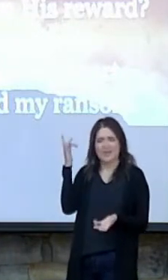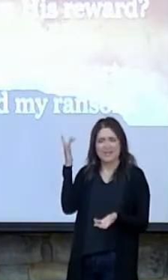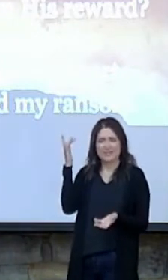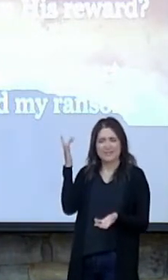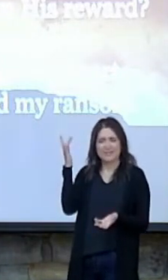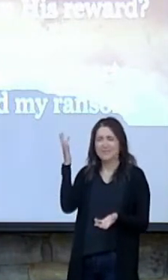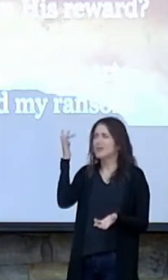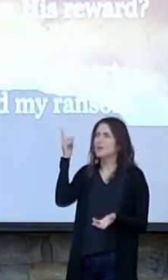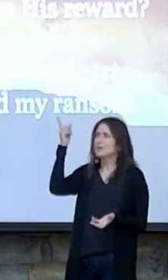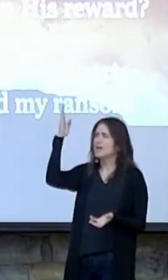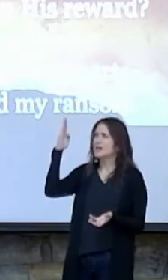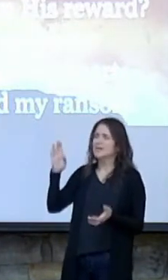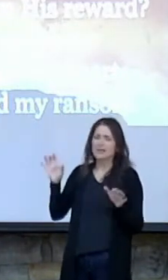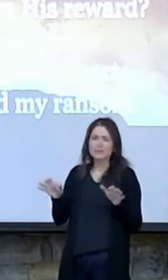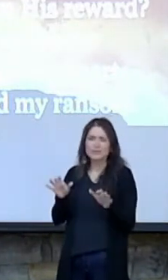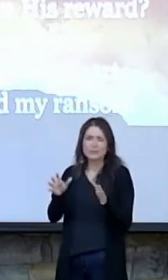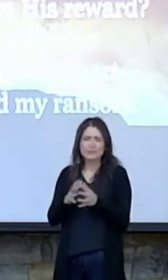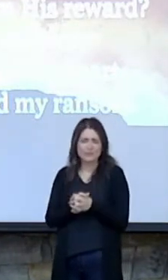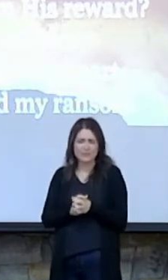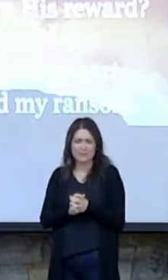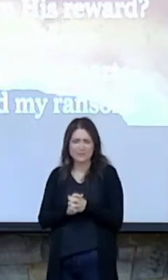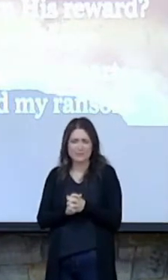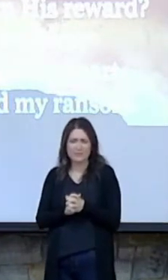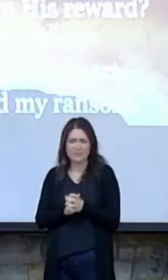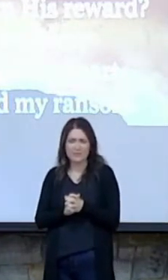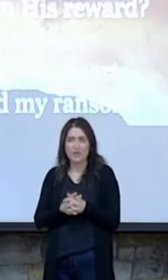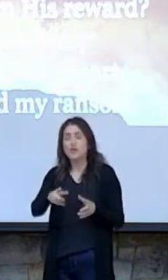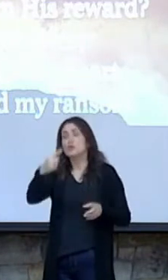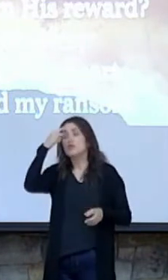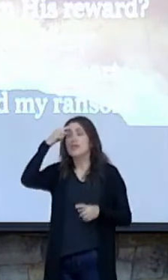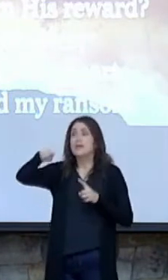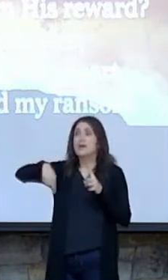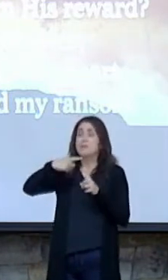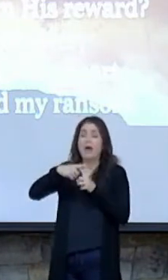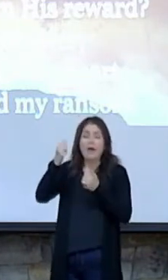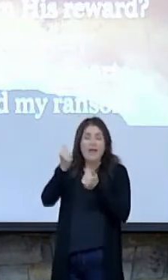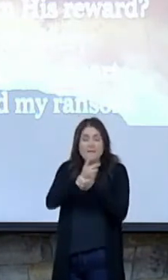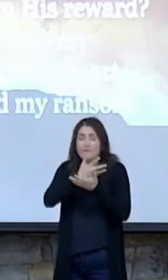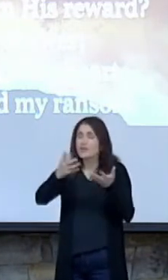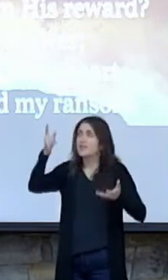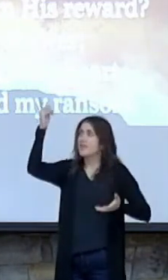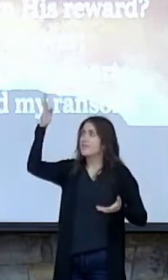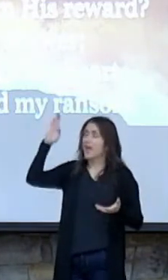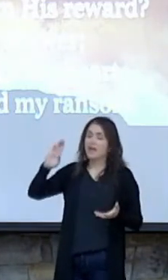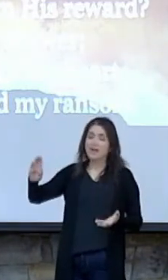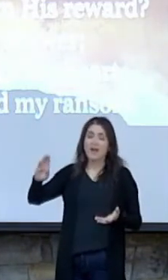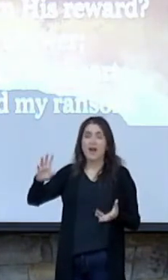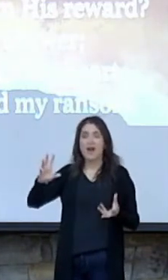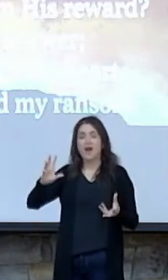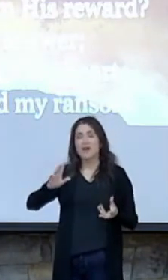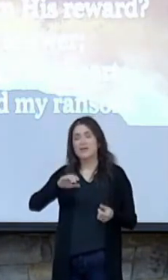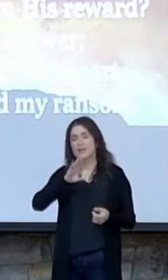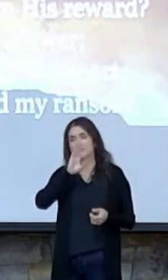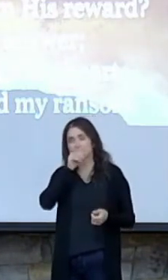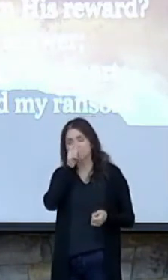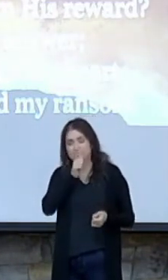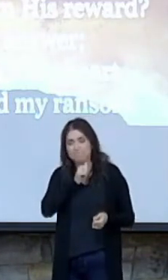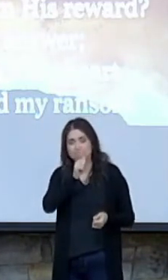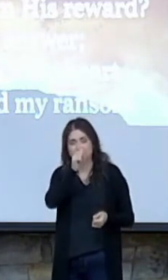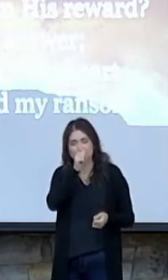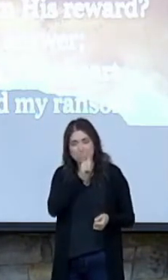Why did God do this? You think about everything that God has put up with in the course of history.